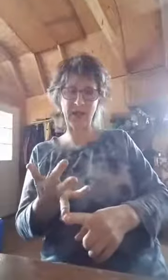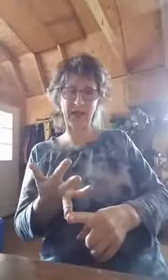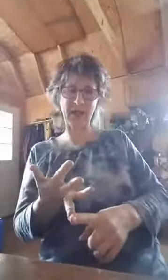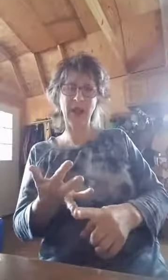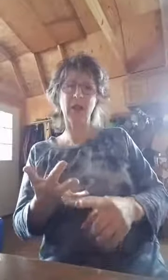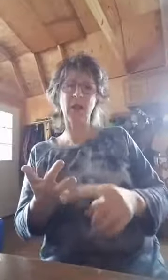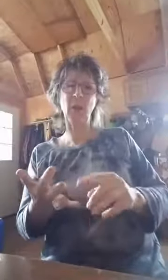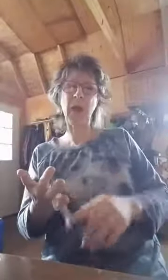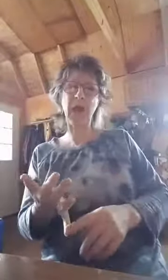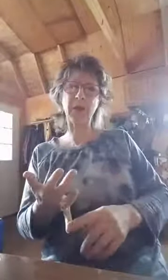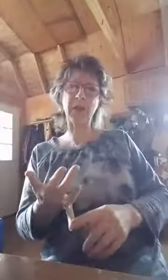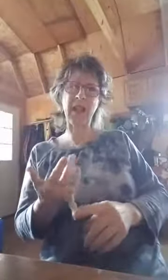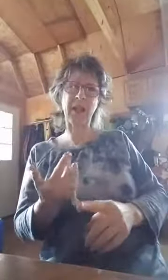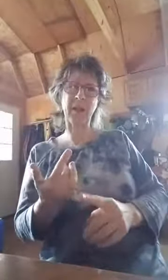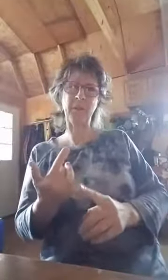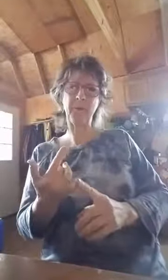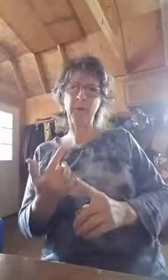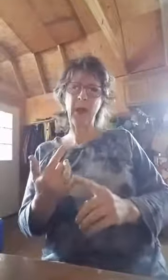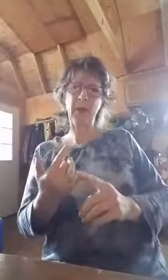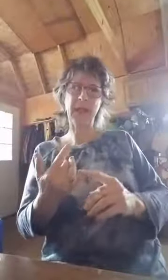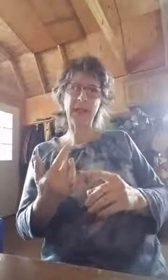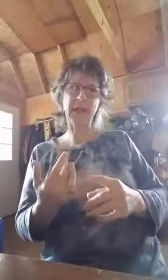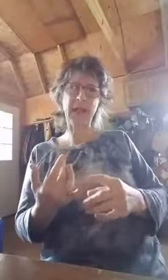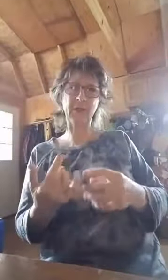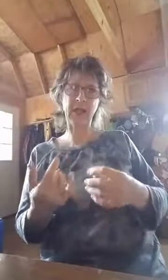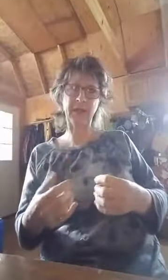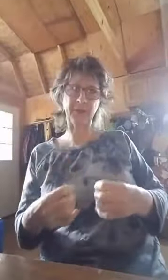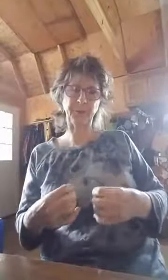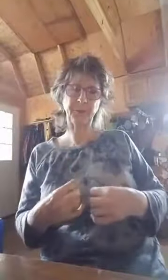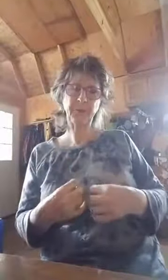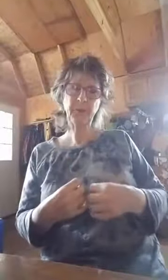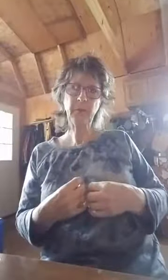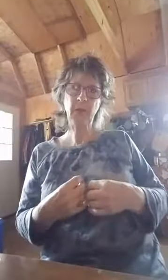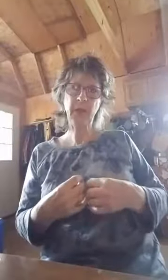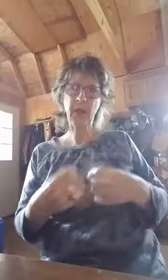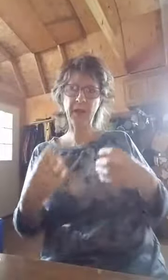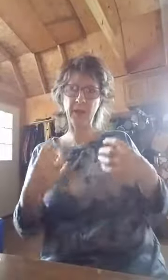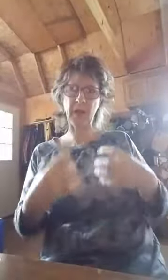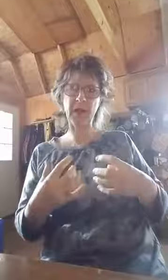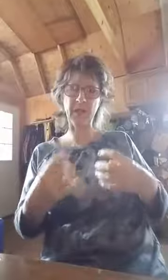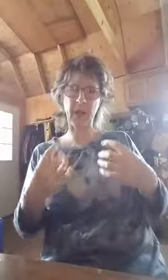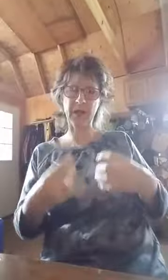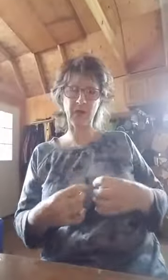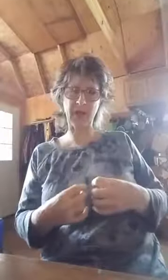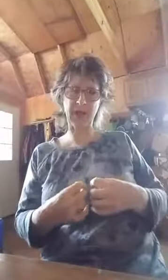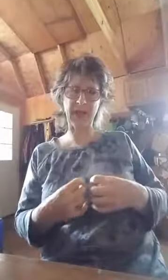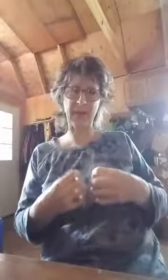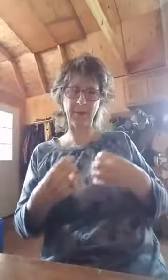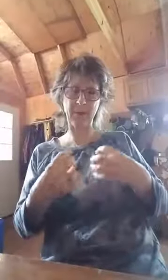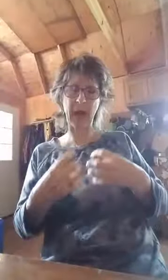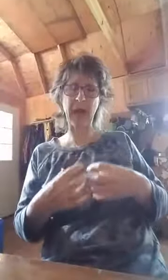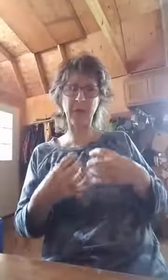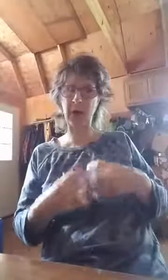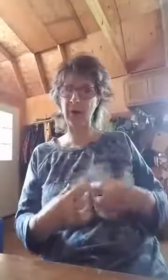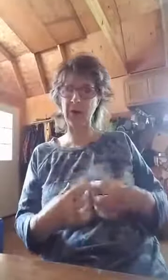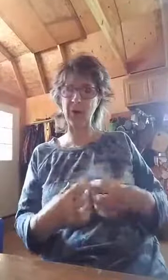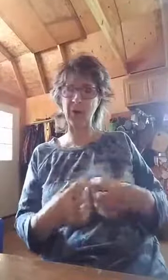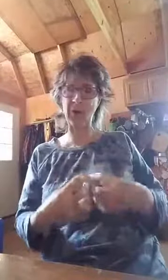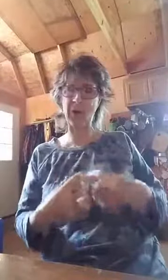things. So we have to take that DNA record, that blood and body of Jesus that paid for everything for us to